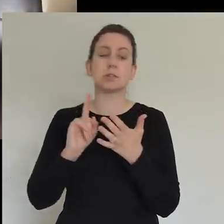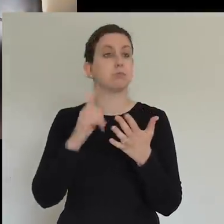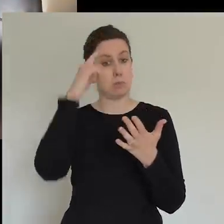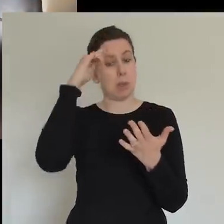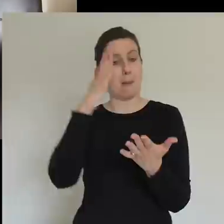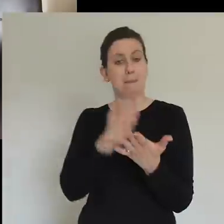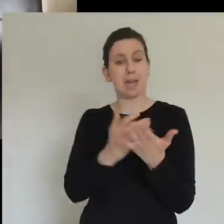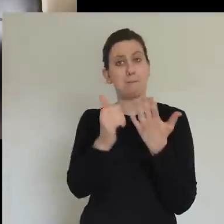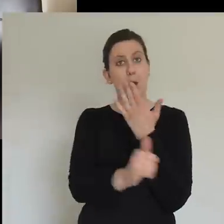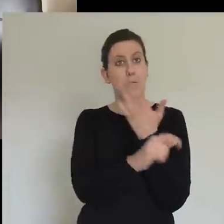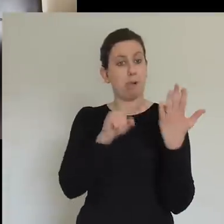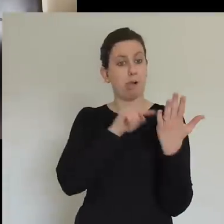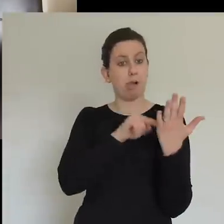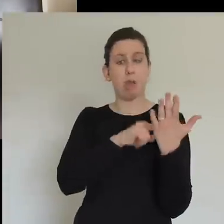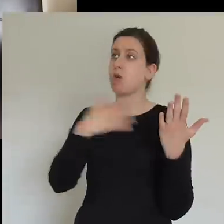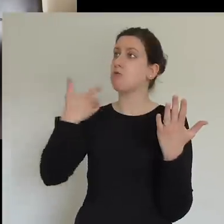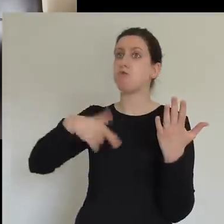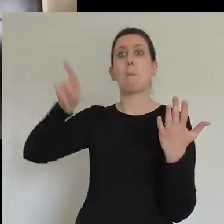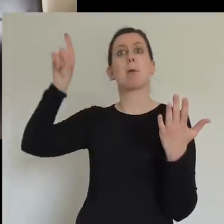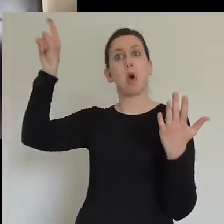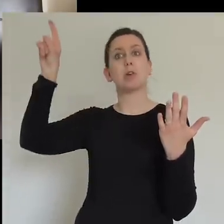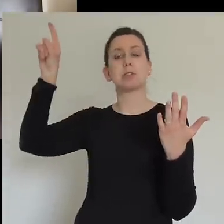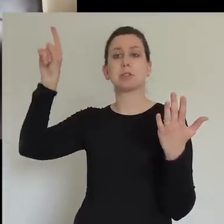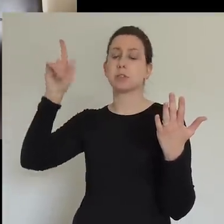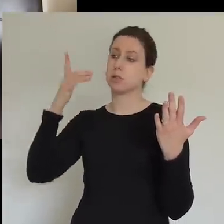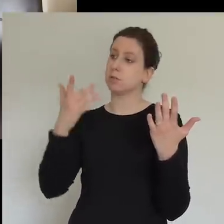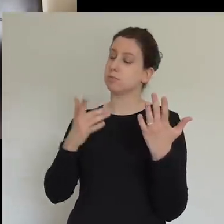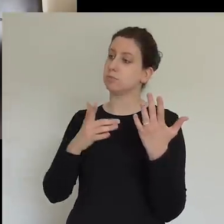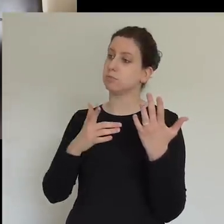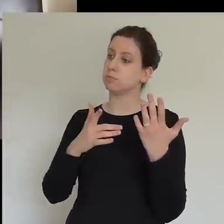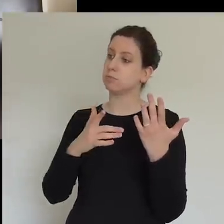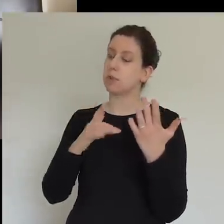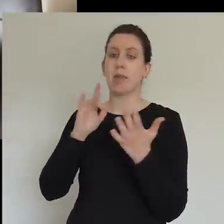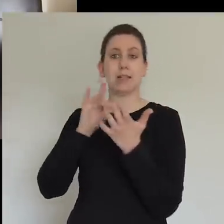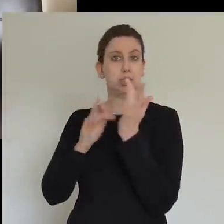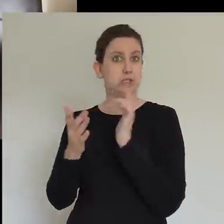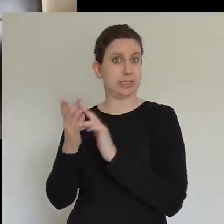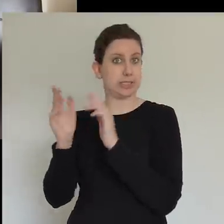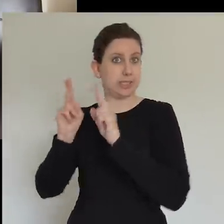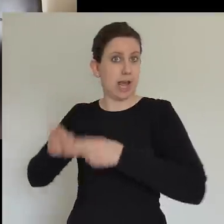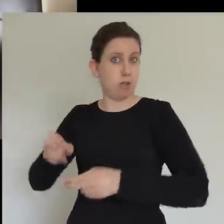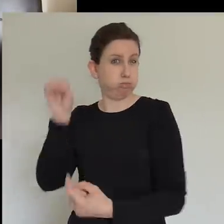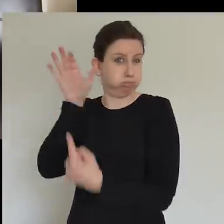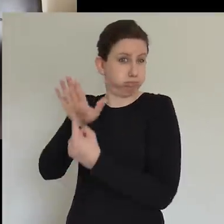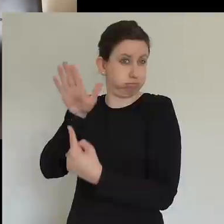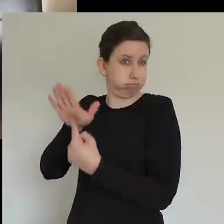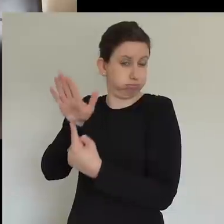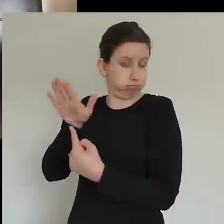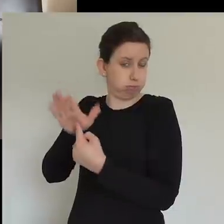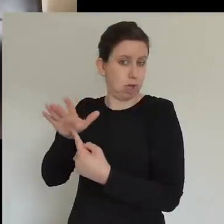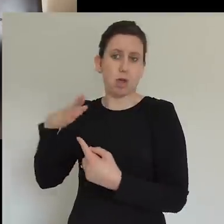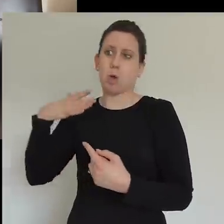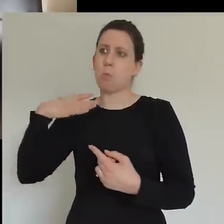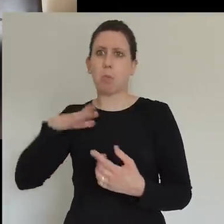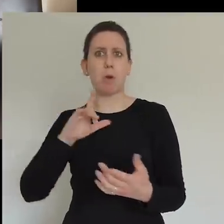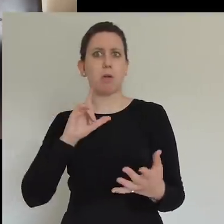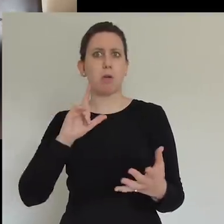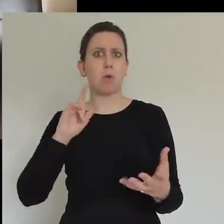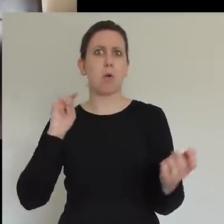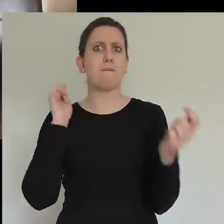human history. There is a need for conversion. And finally, we want to be active in the world, making the world more like the kingdom. And at the EA, we've recently, we've ripped